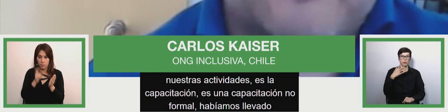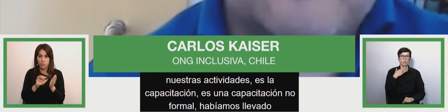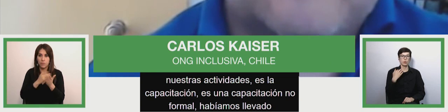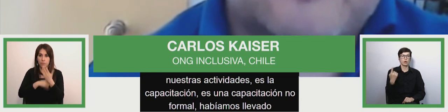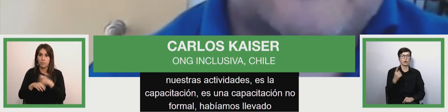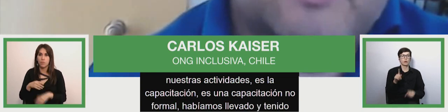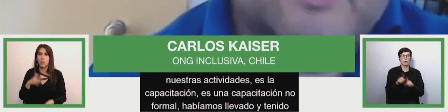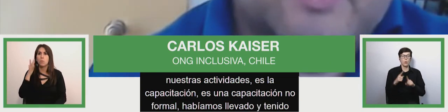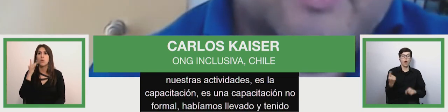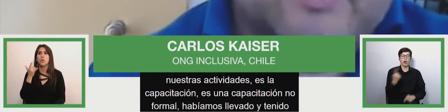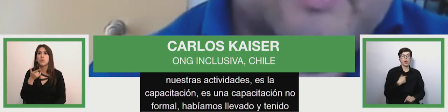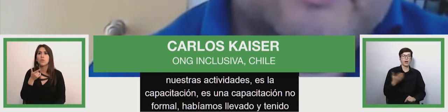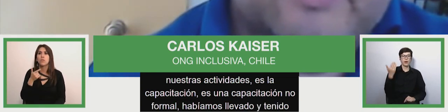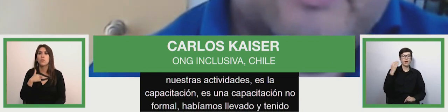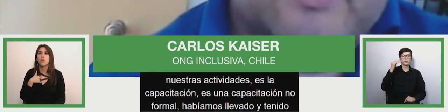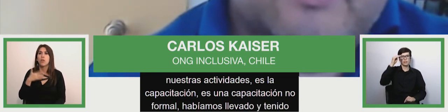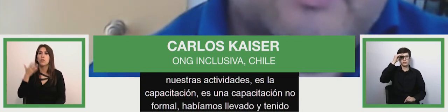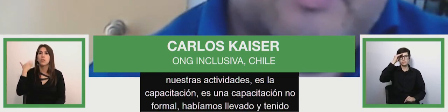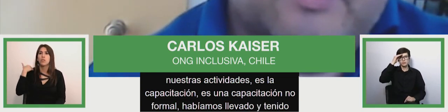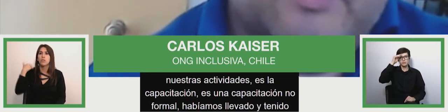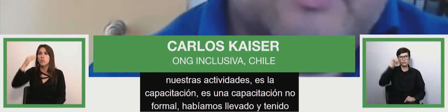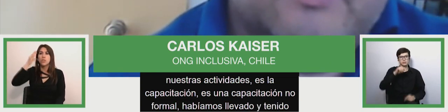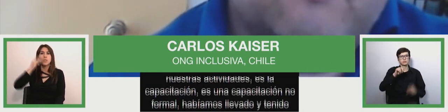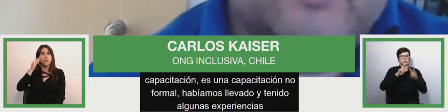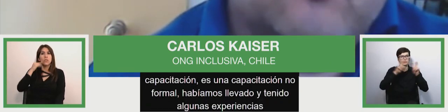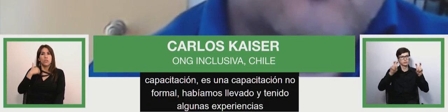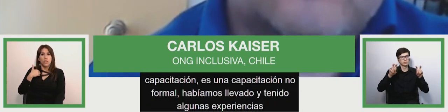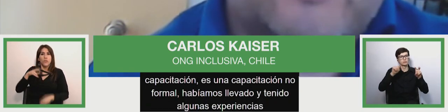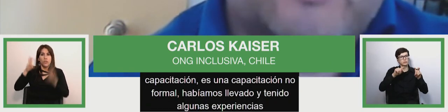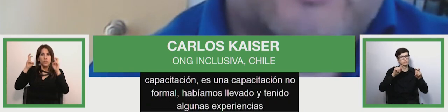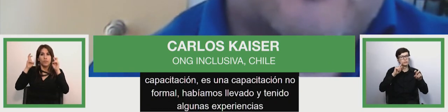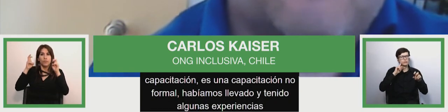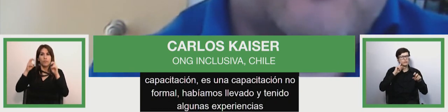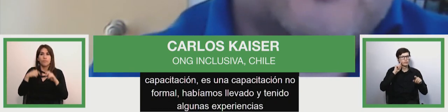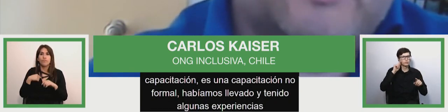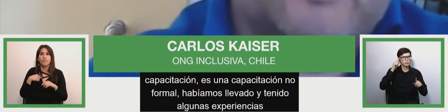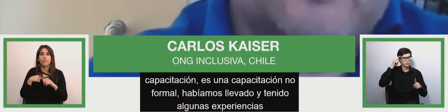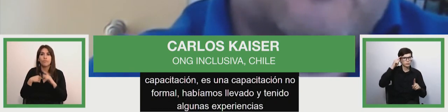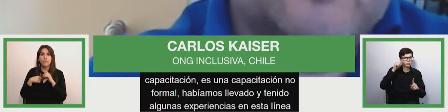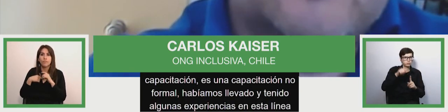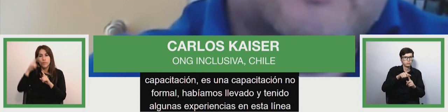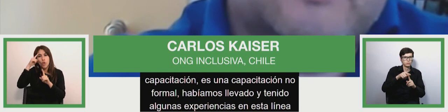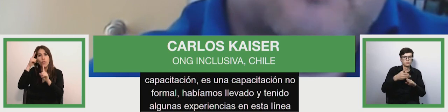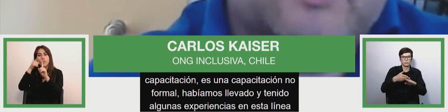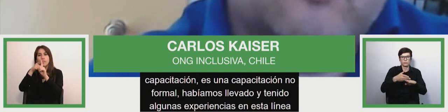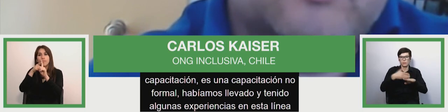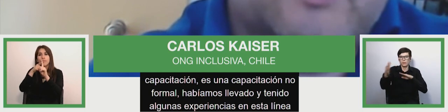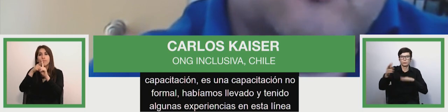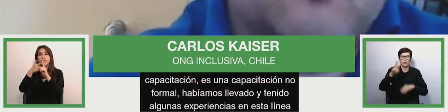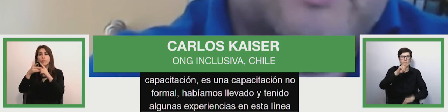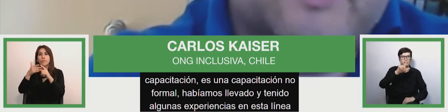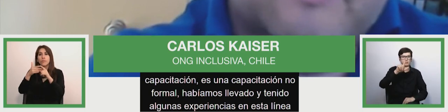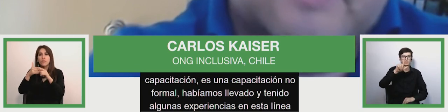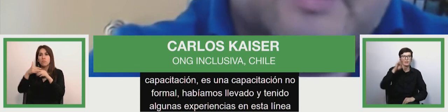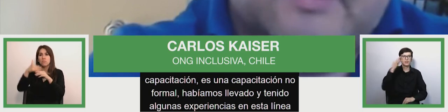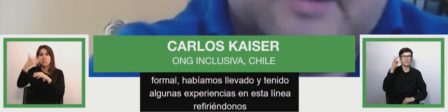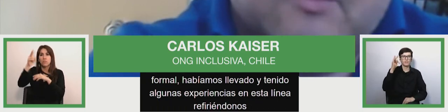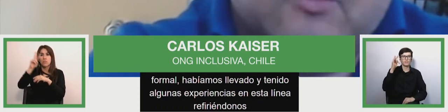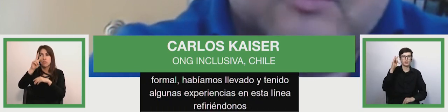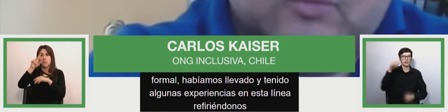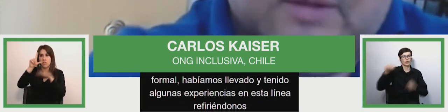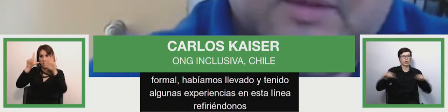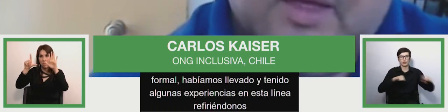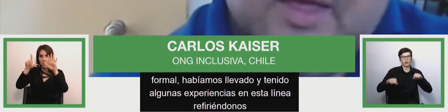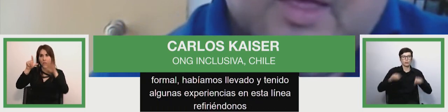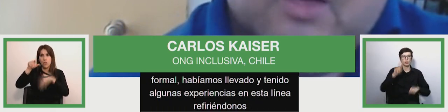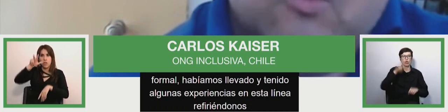-formal inclusive in managing disasters with disabilities for people with disabilities we have